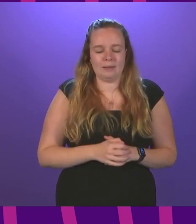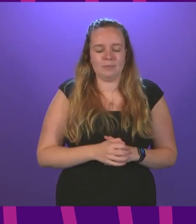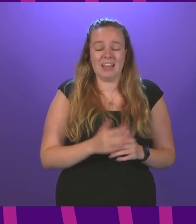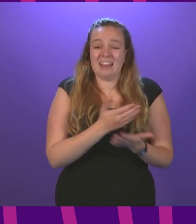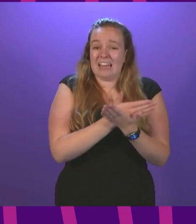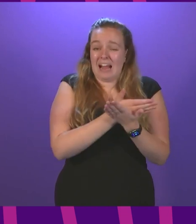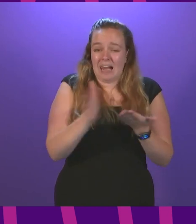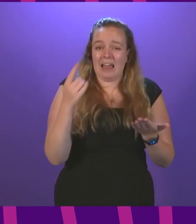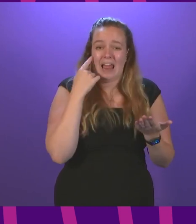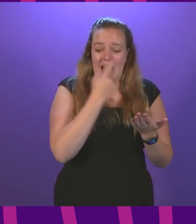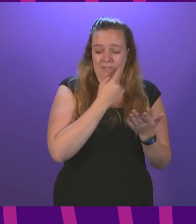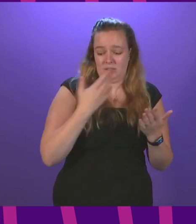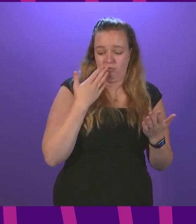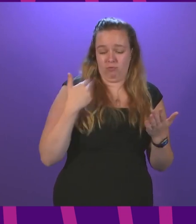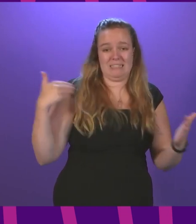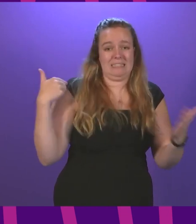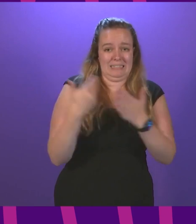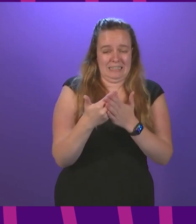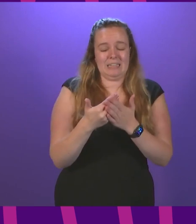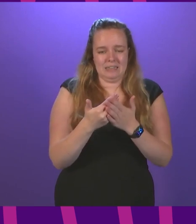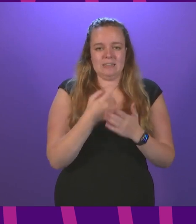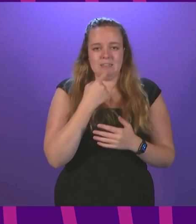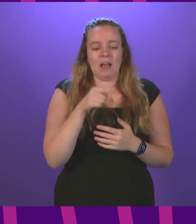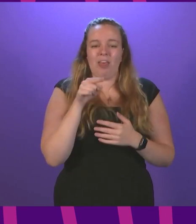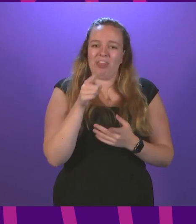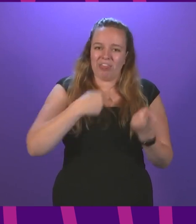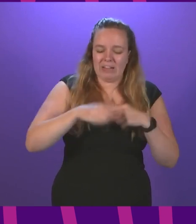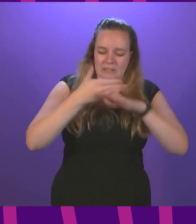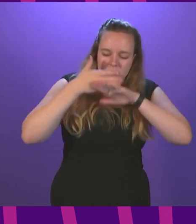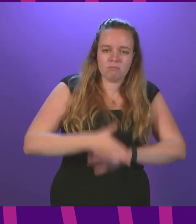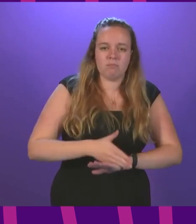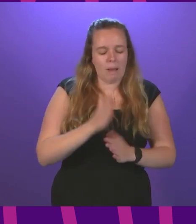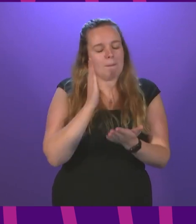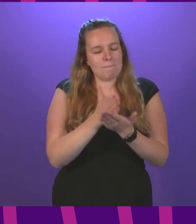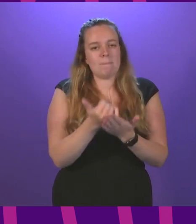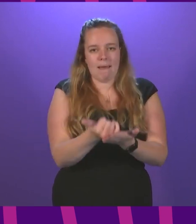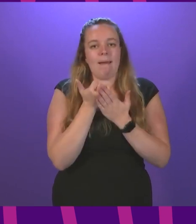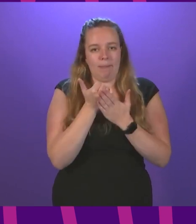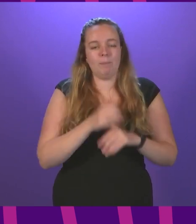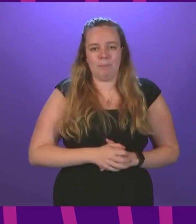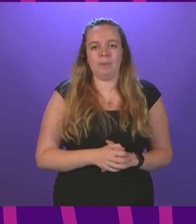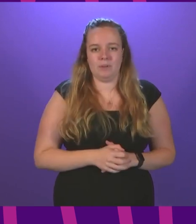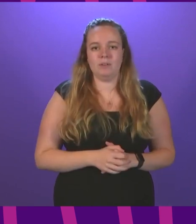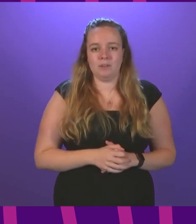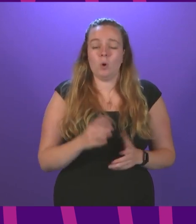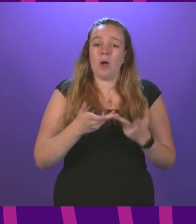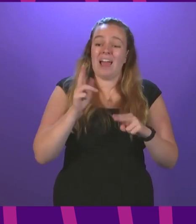evidence of recent weeks suggests that these collective efforts are making a significant difference. So, if we stick with it,